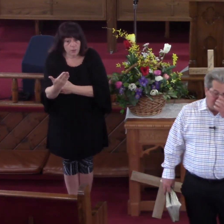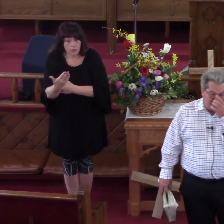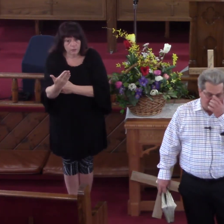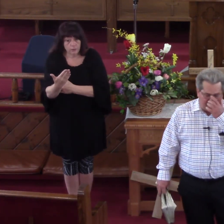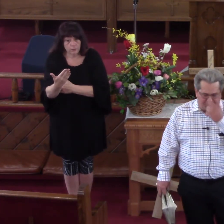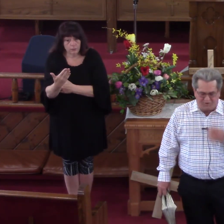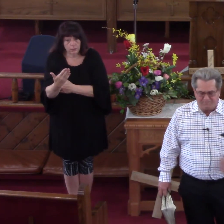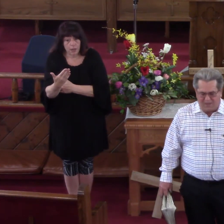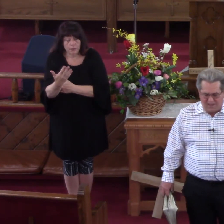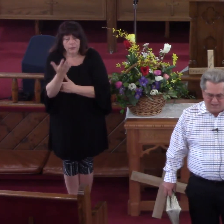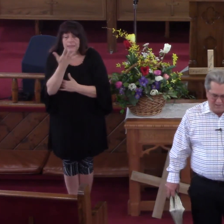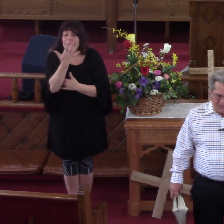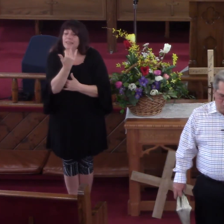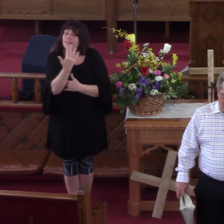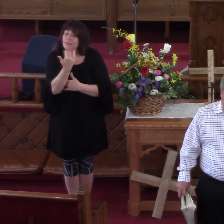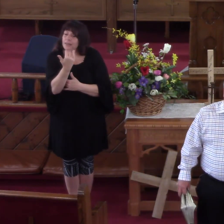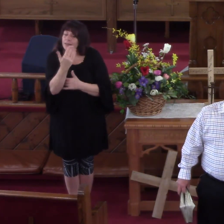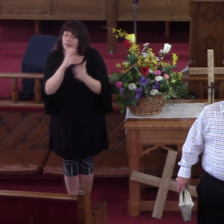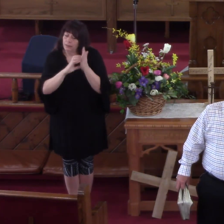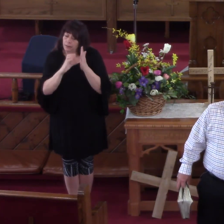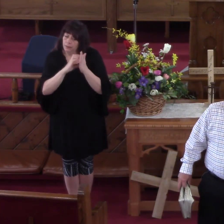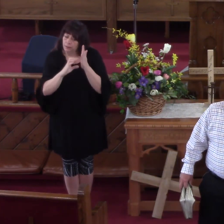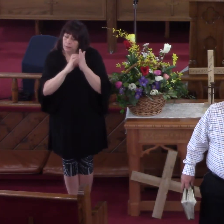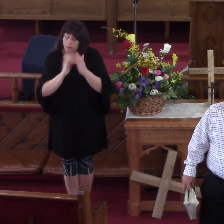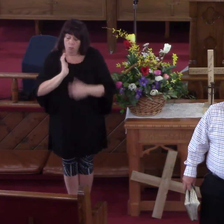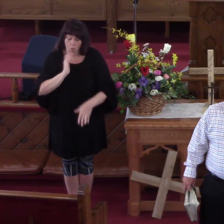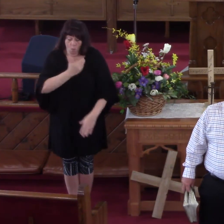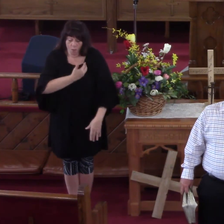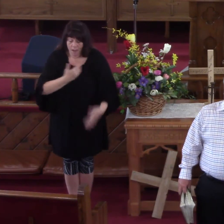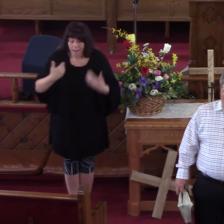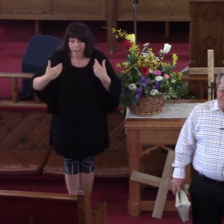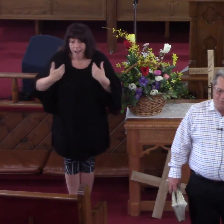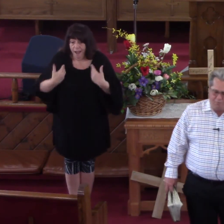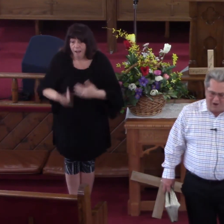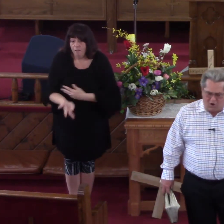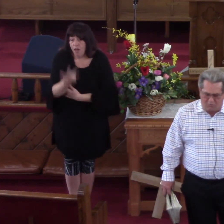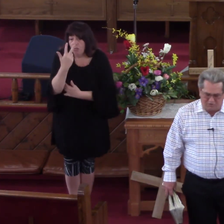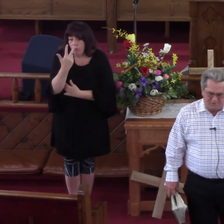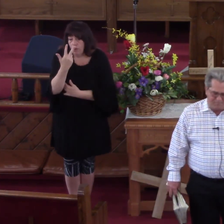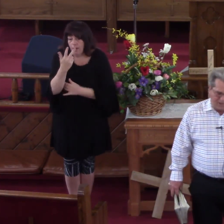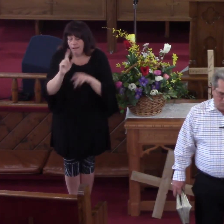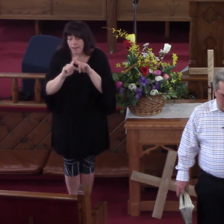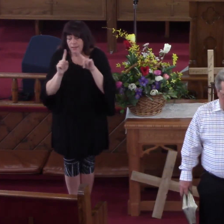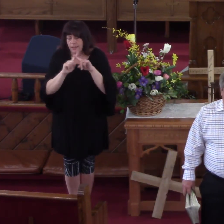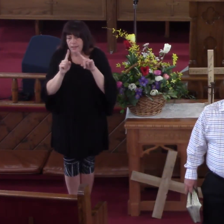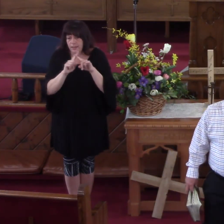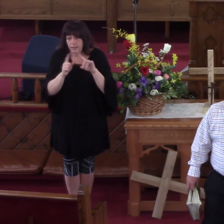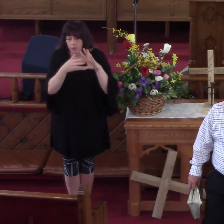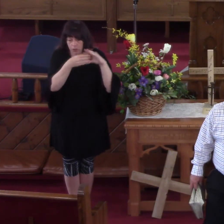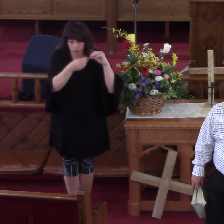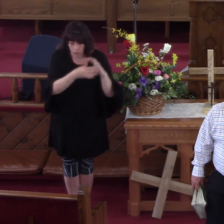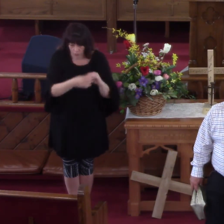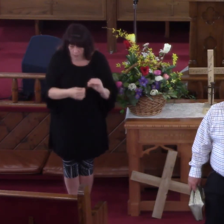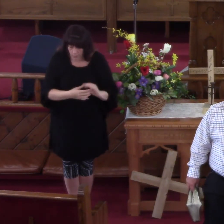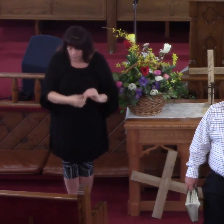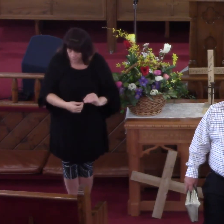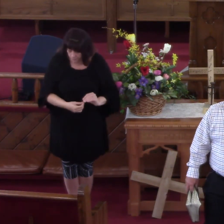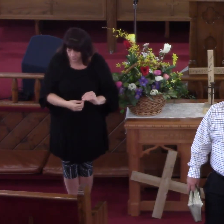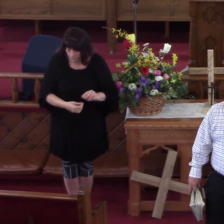This Fifteenth Chapter That We Have Three Different Parables We Have A Parable